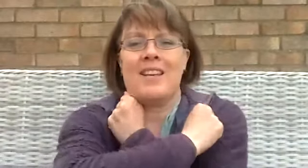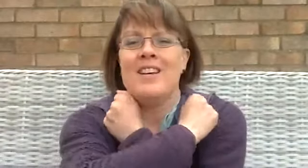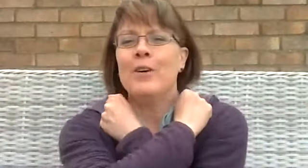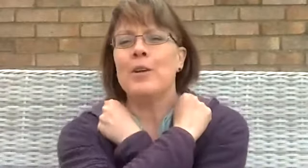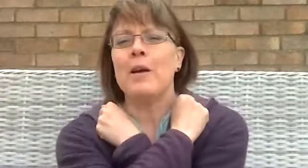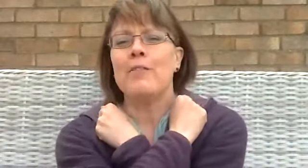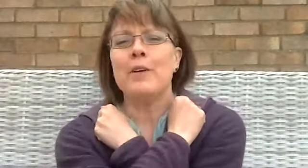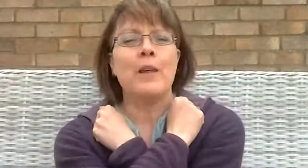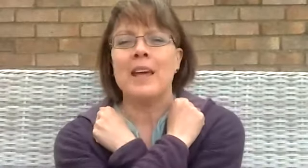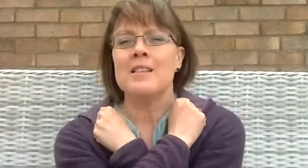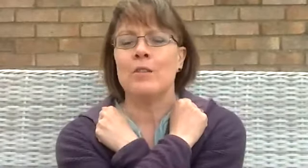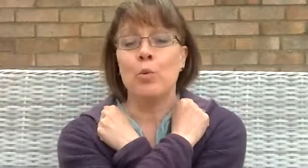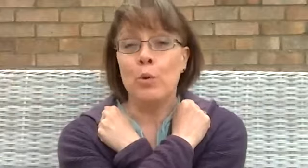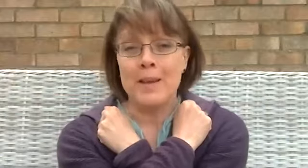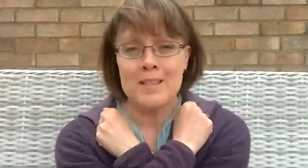Or you may feel the heat of the warming sun.